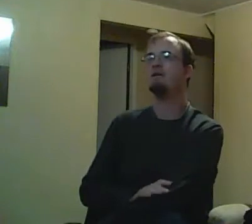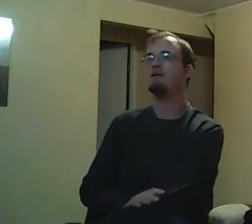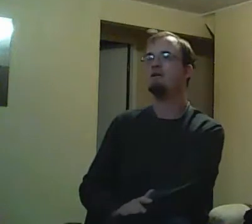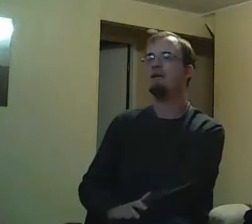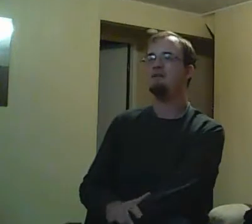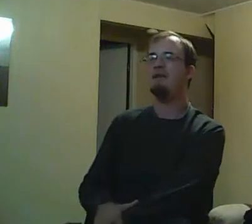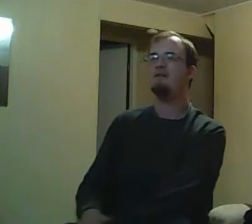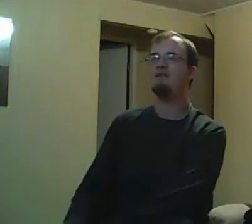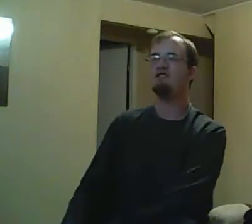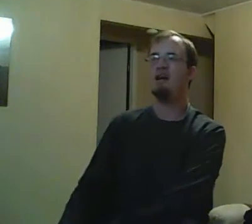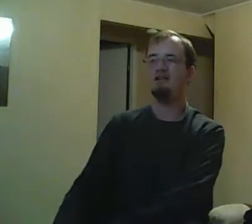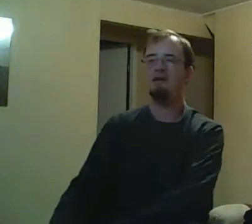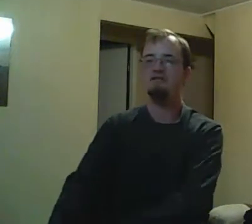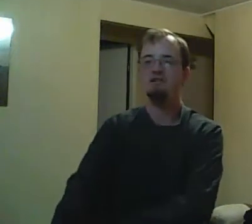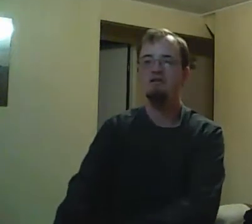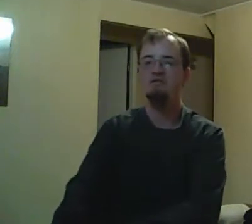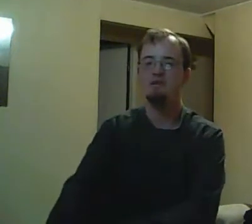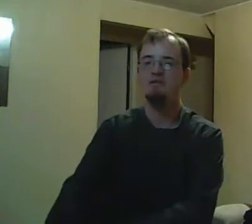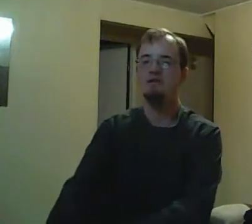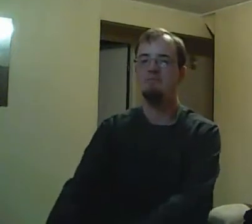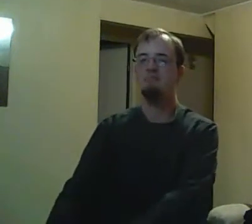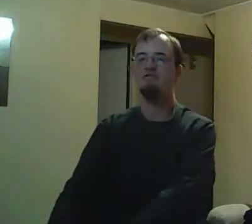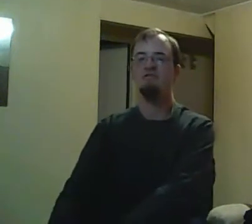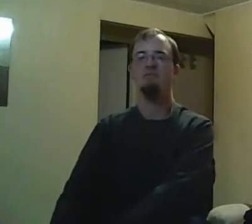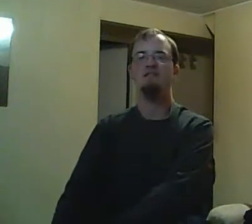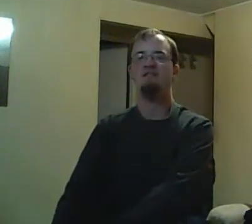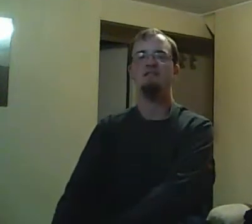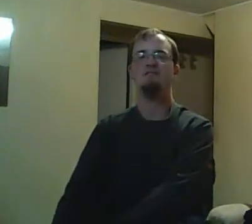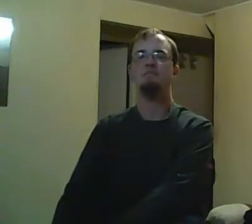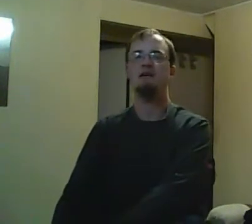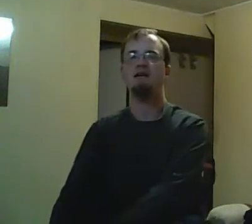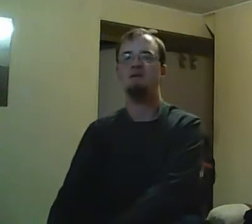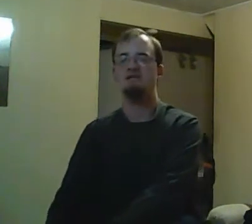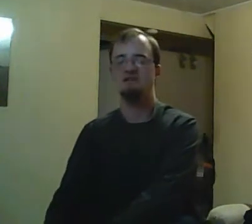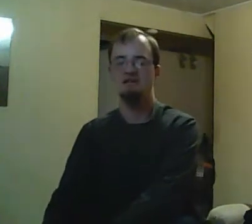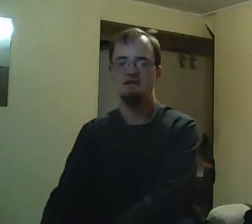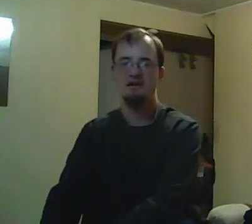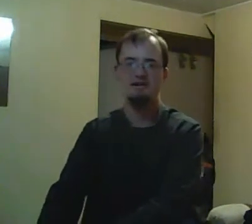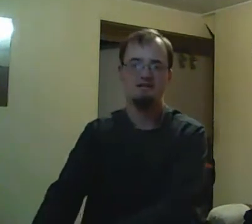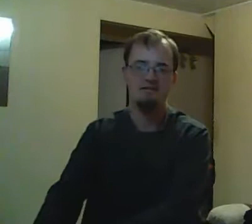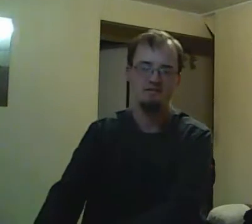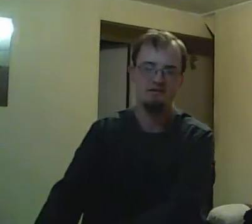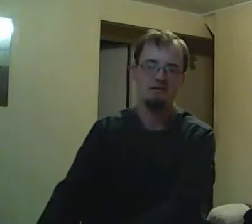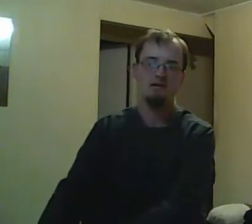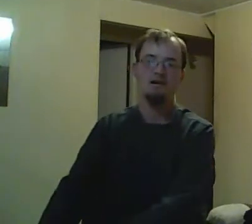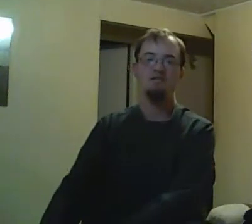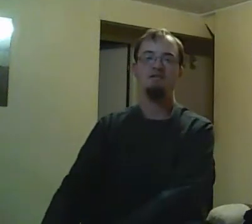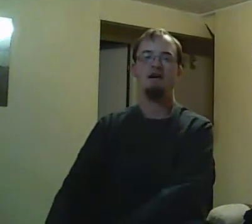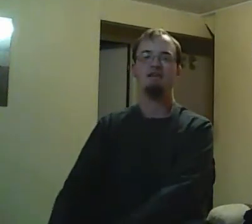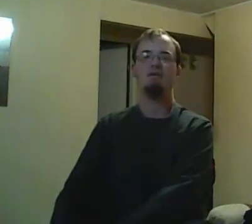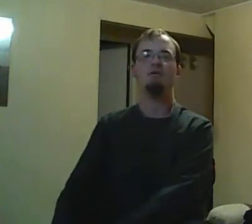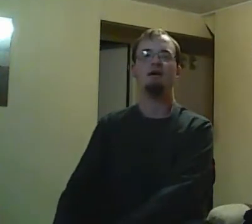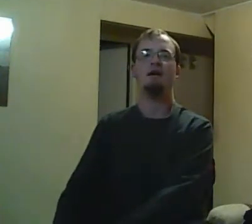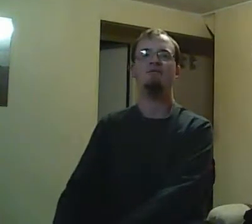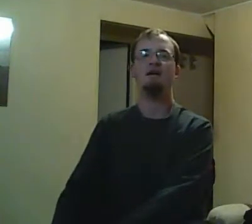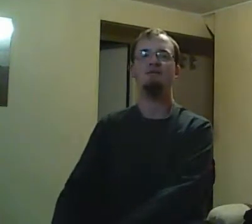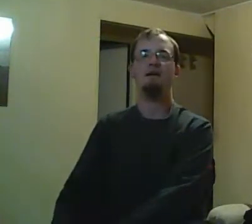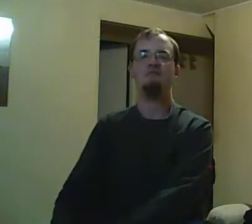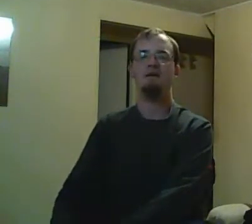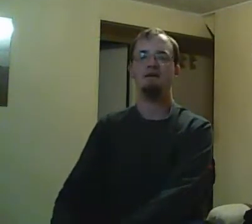basically suspends Emma for the rest of the day. Emma then decides to protest her right to free speech.